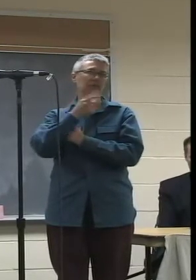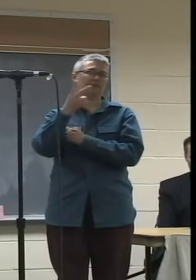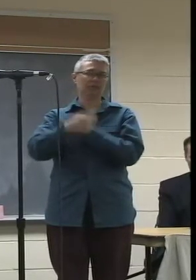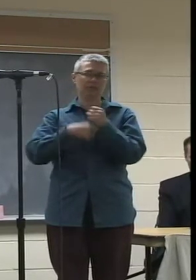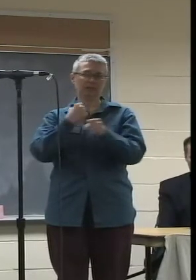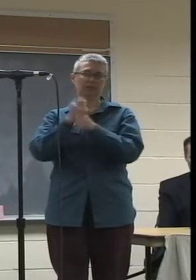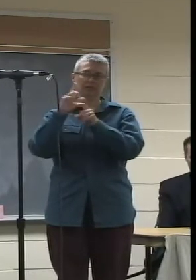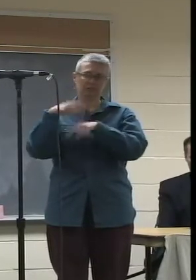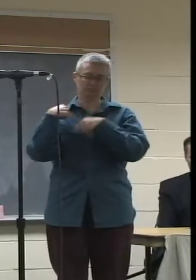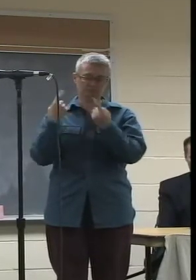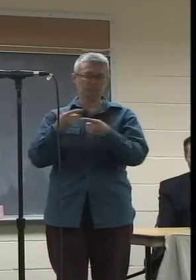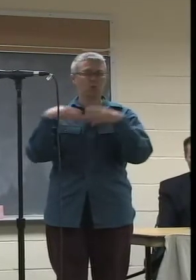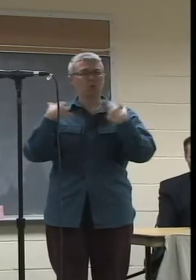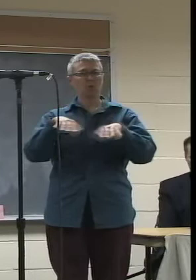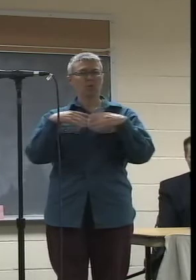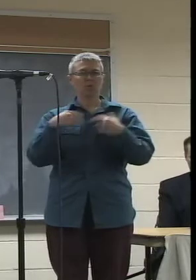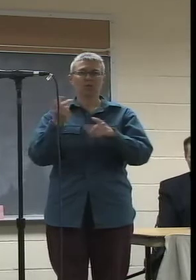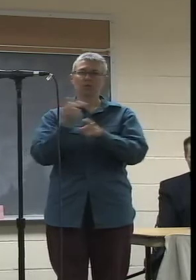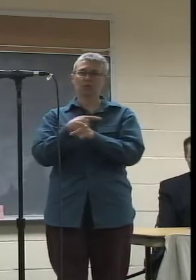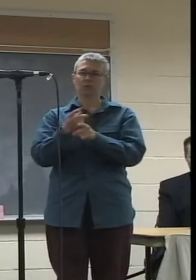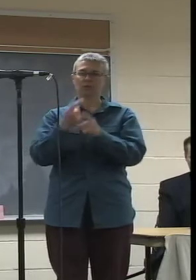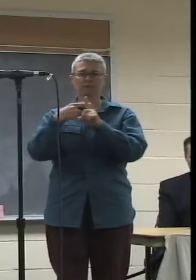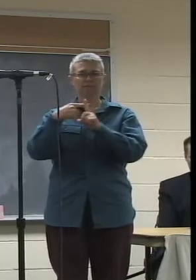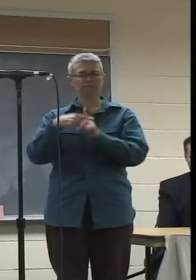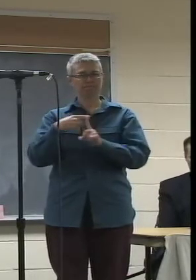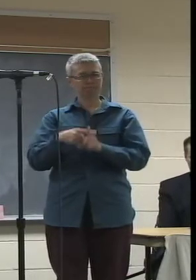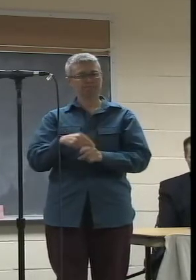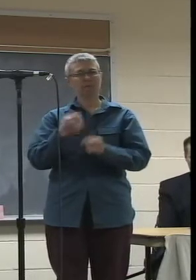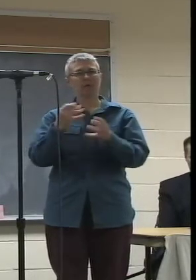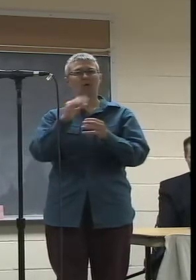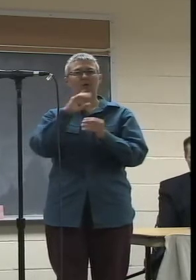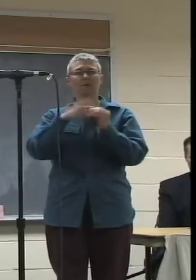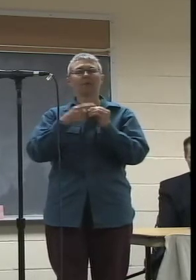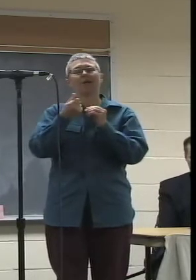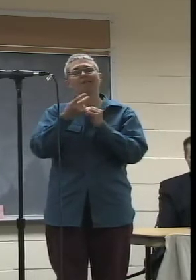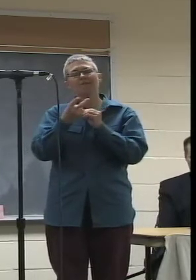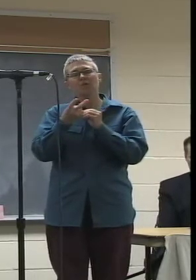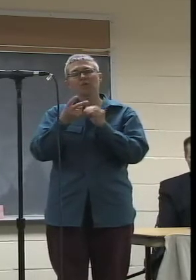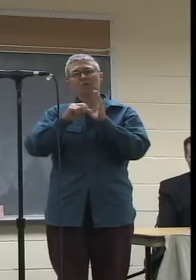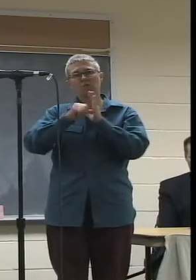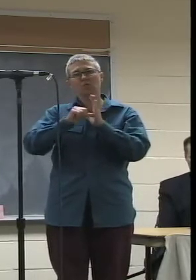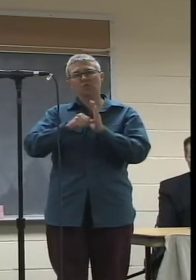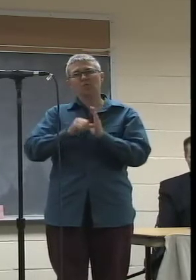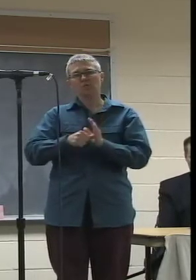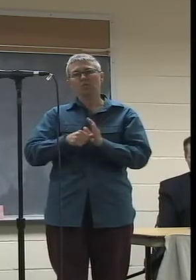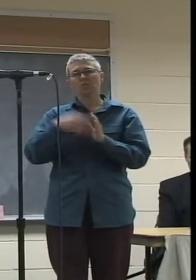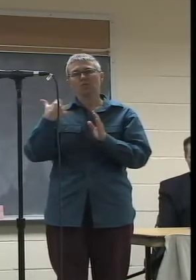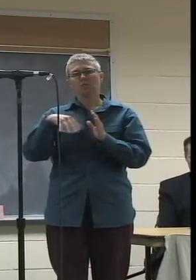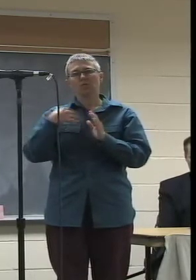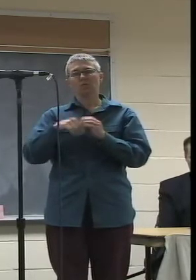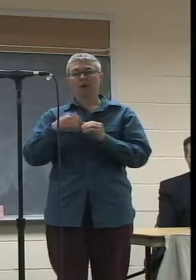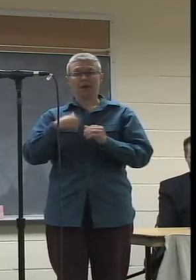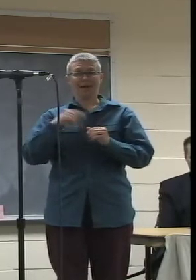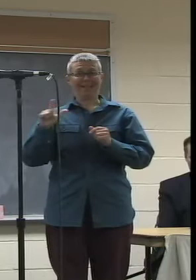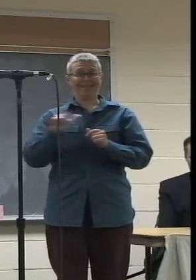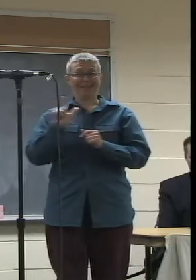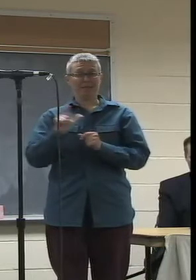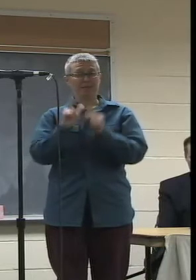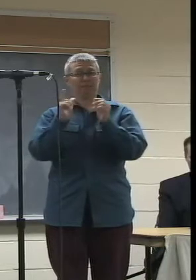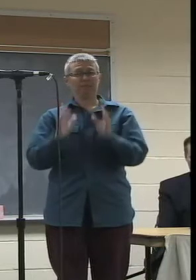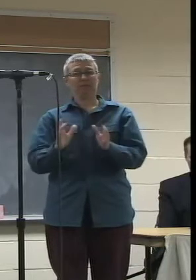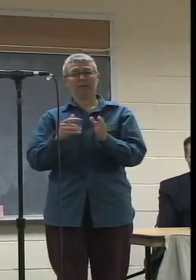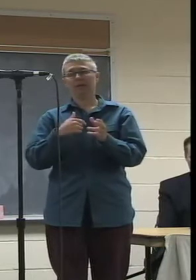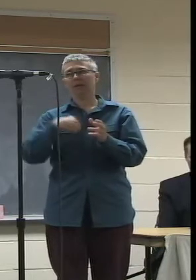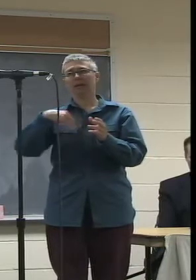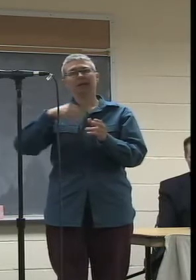And it's been very productive. I just wanted to talk about a few ways in particular. I think one thing as a librarian that hasn't really